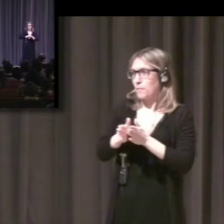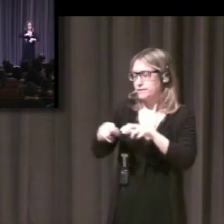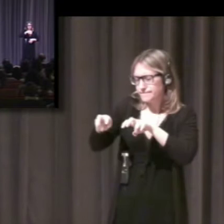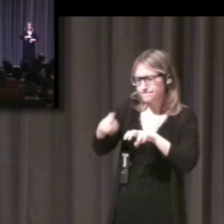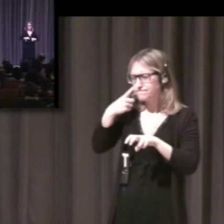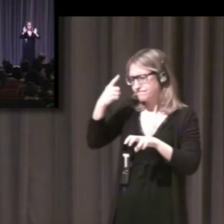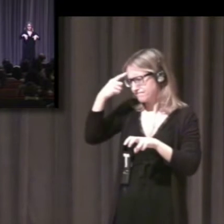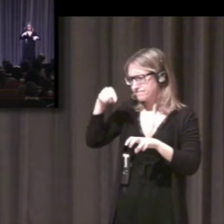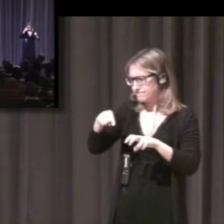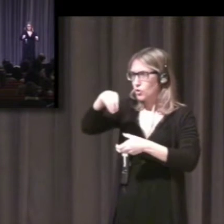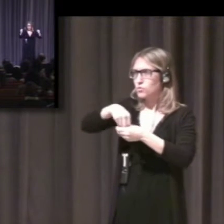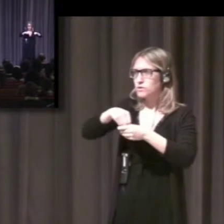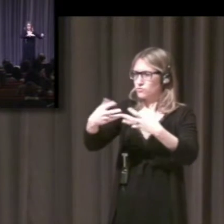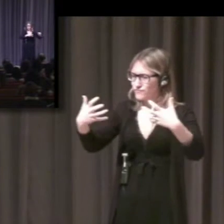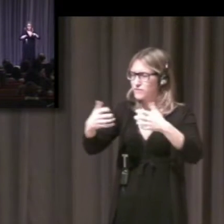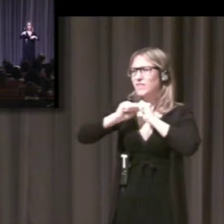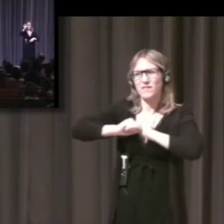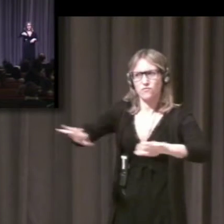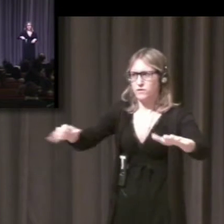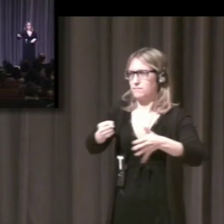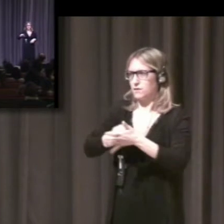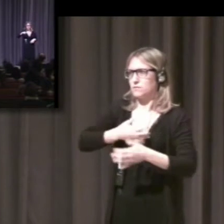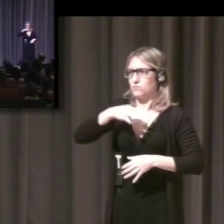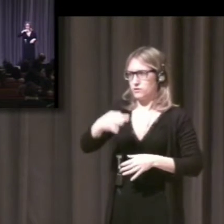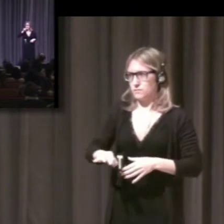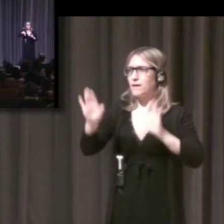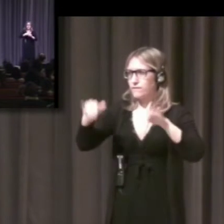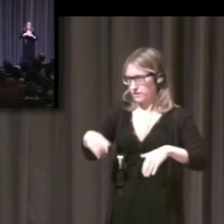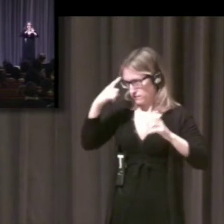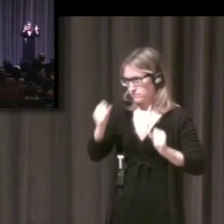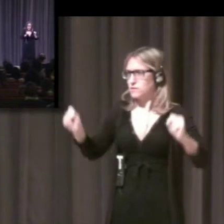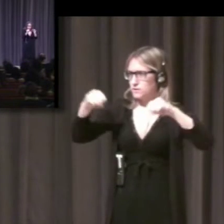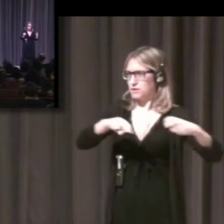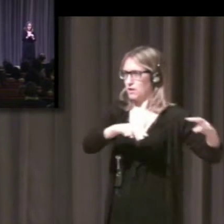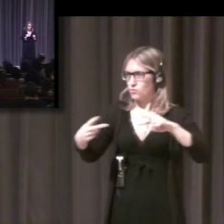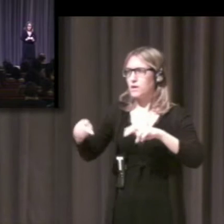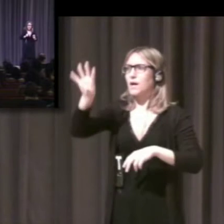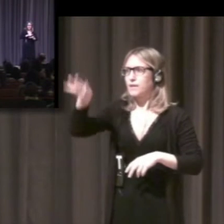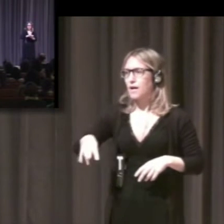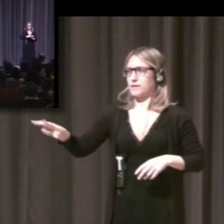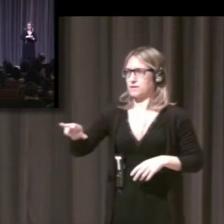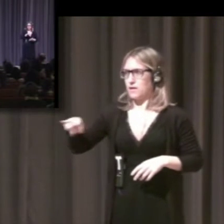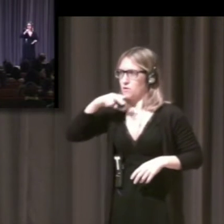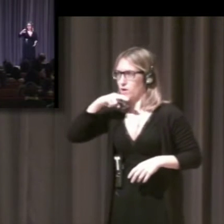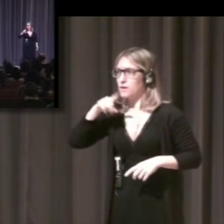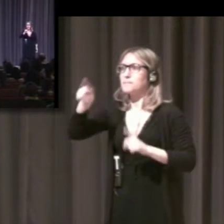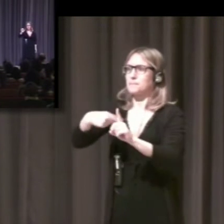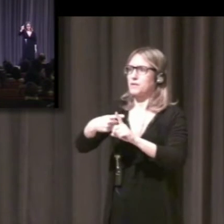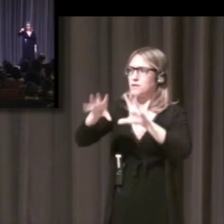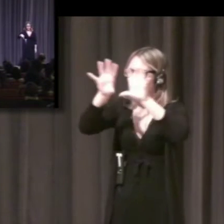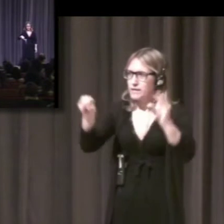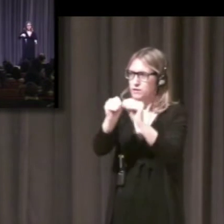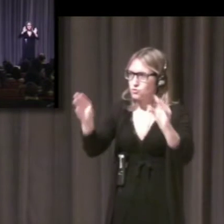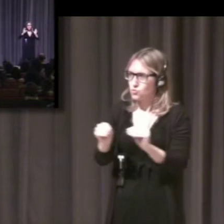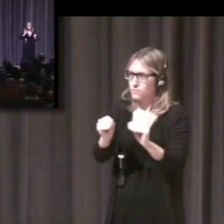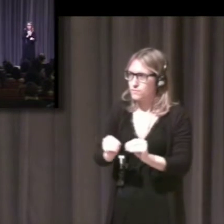Spanish sign languages. What we couldn't have imagined then is that some months later we would have the privilege to host one